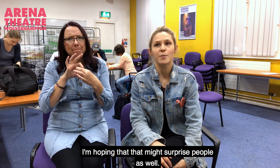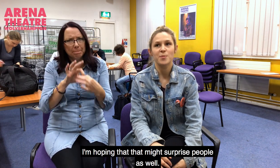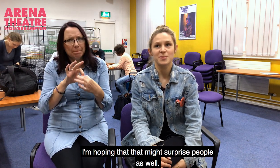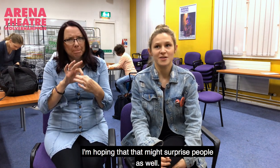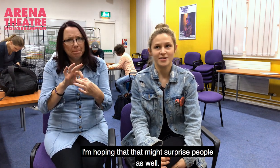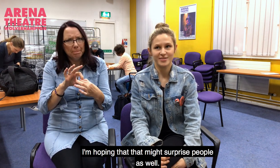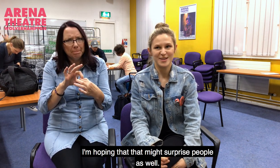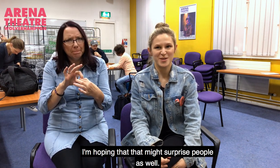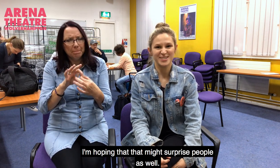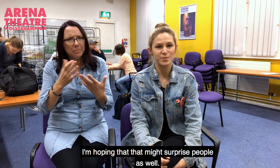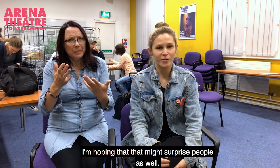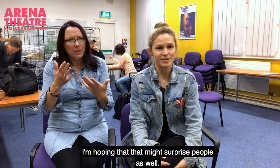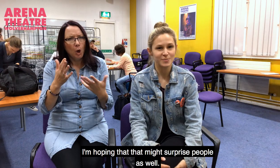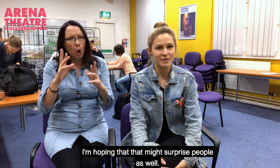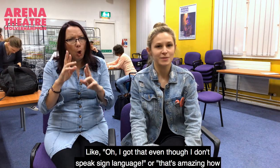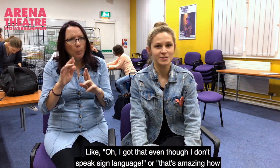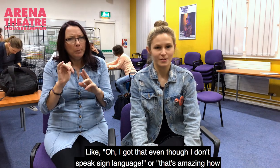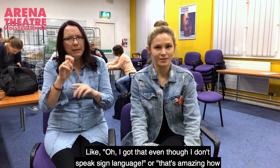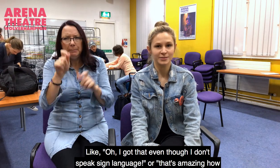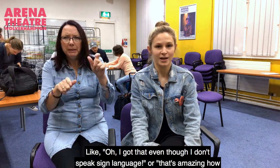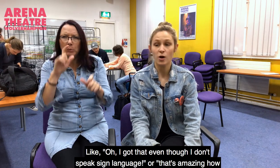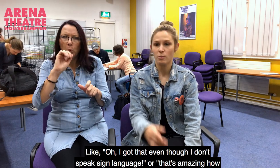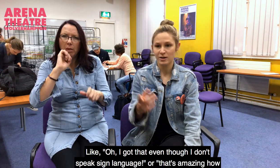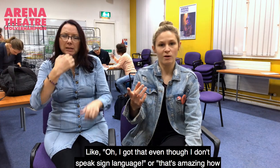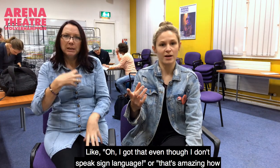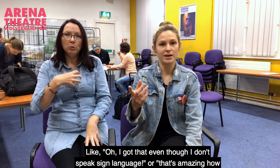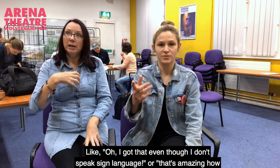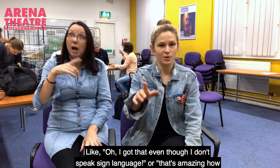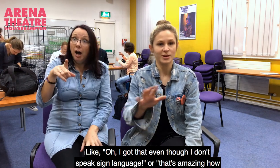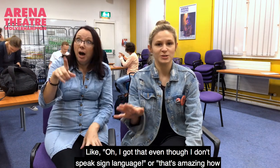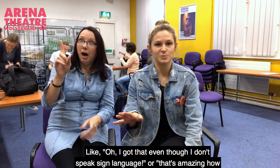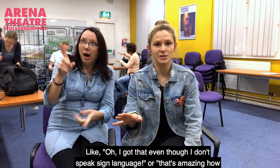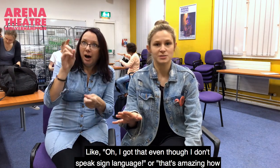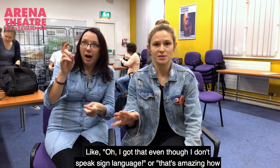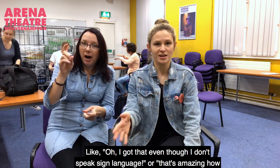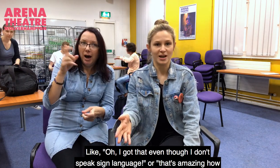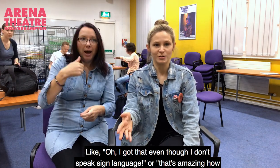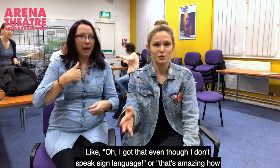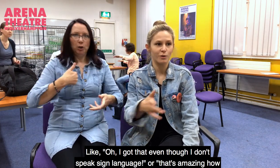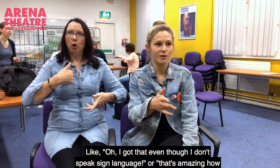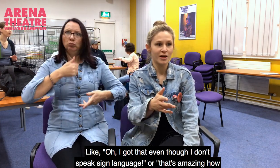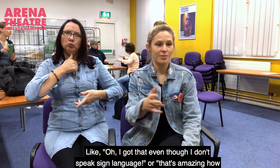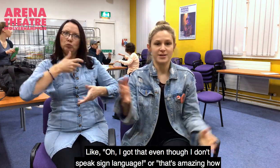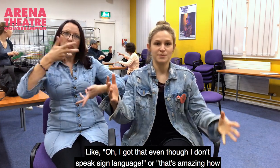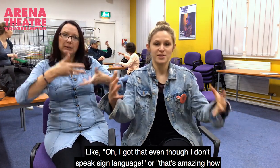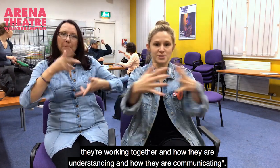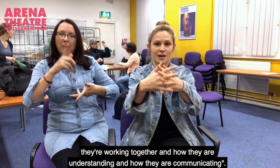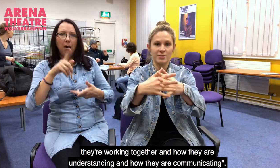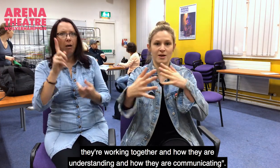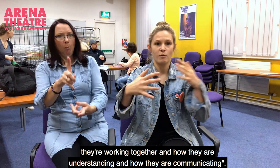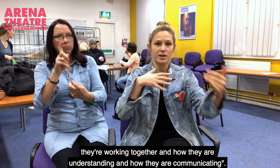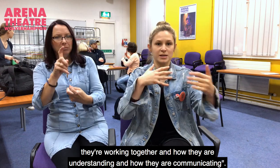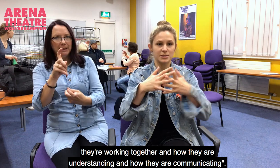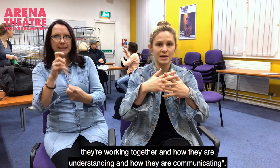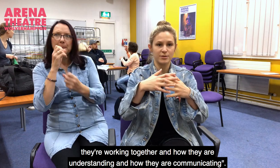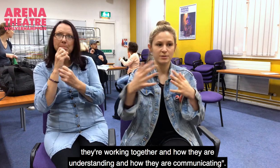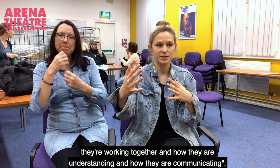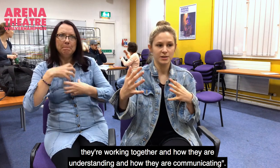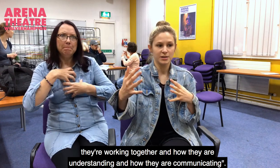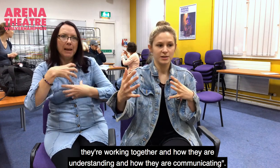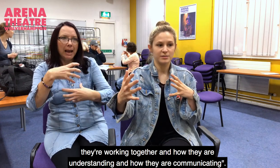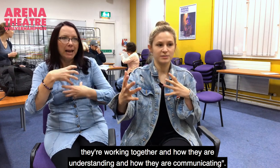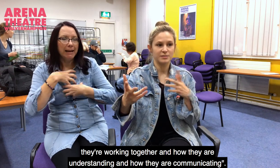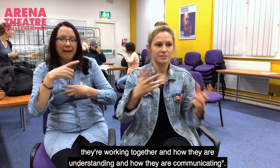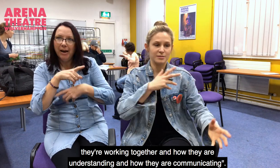I'm hoping that that might surprise people as well oh I got that even though I don't speak sign language or that's amazing how they're working together